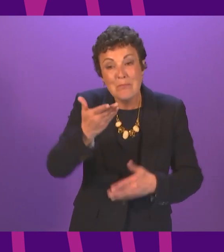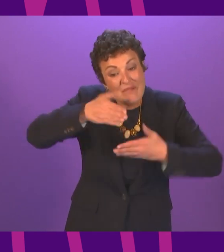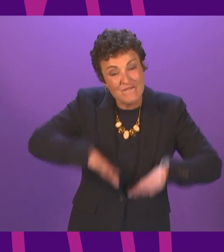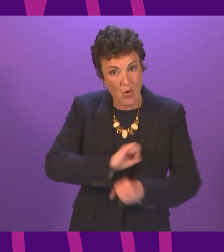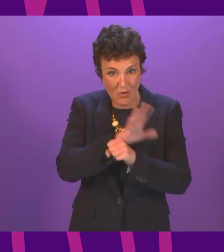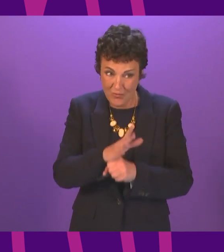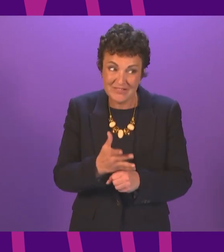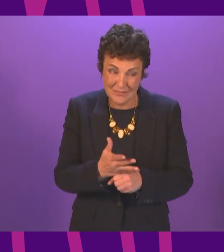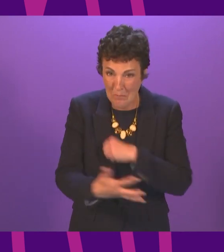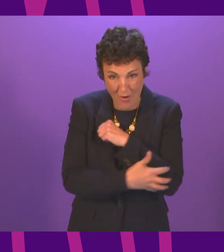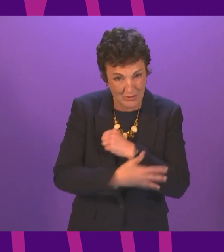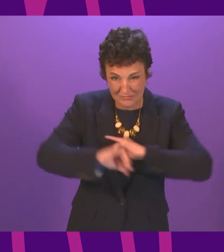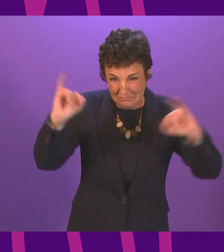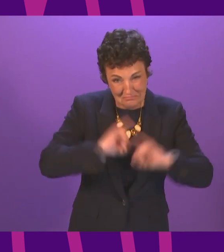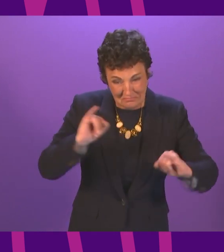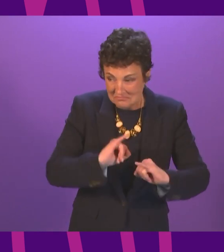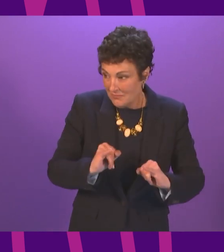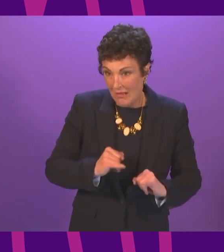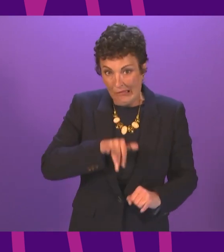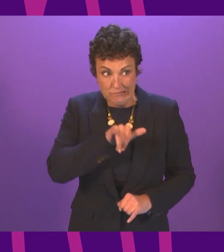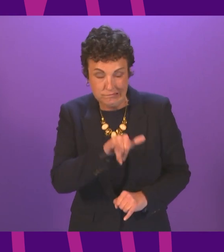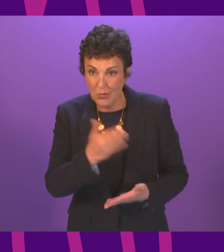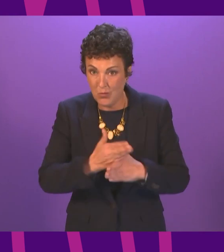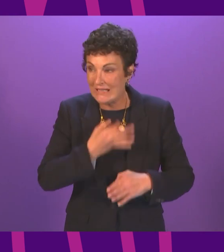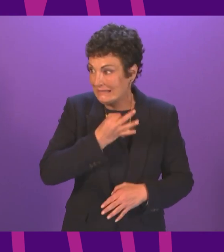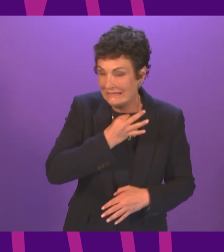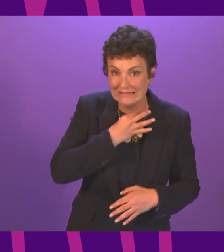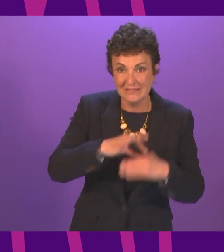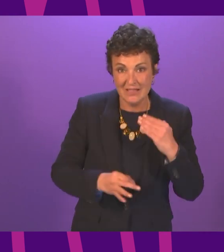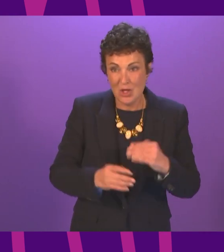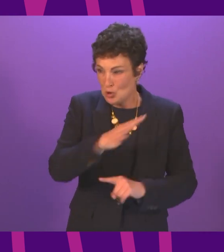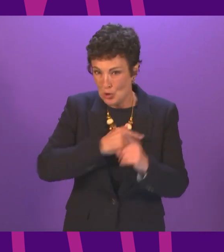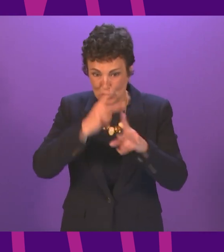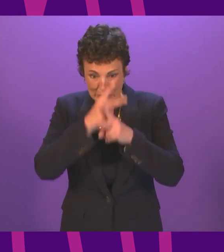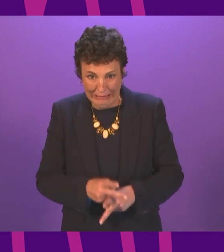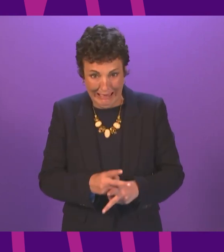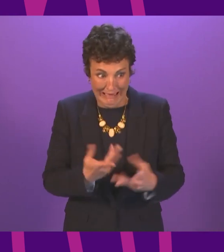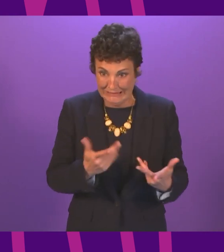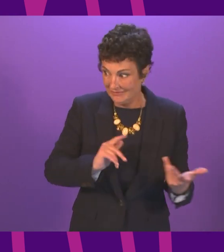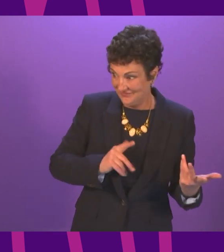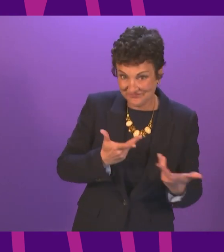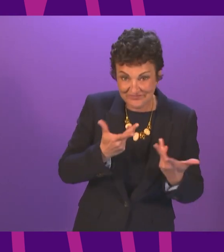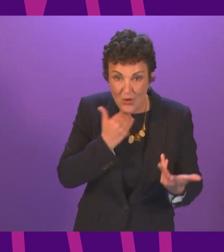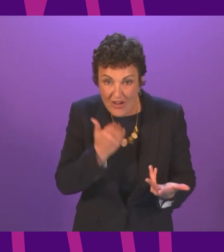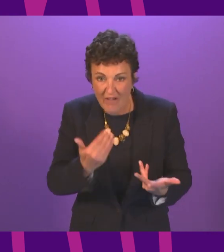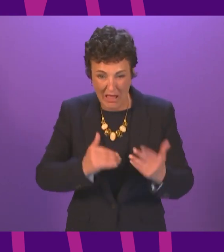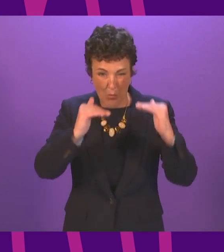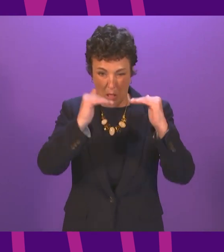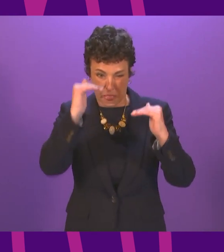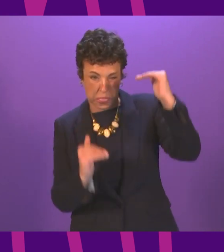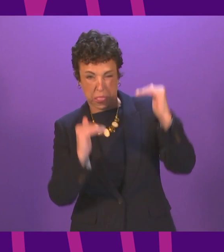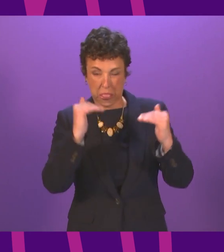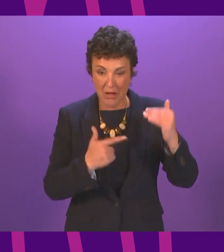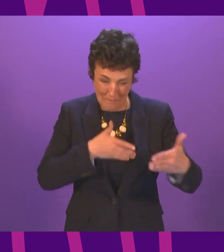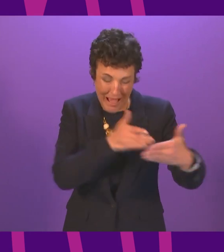Covid poverty was rife insecure and precarious work was too common social care was creaking at the seams and inequality was holding